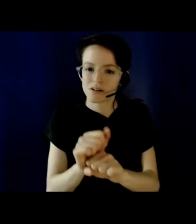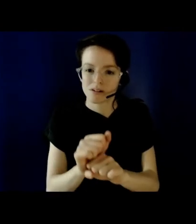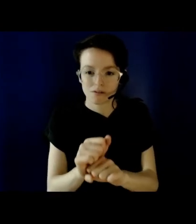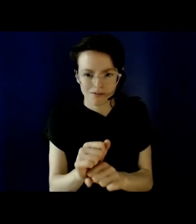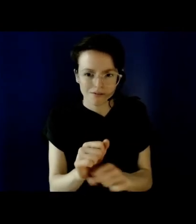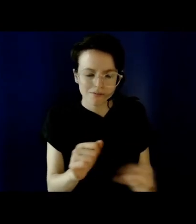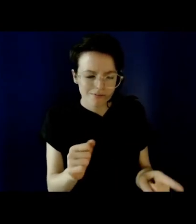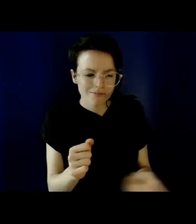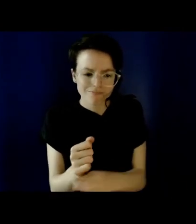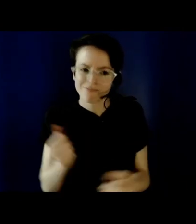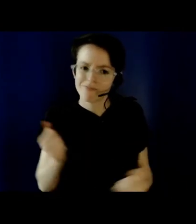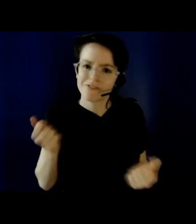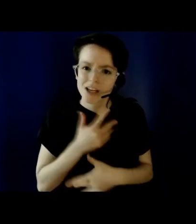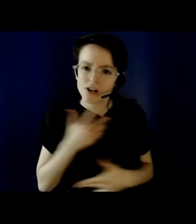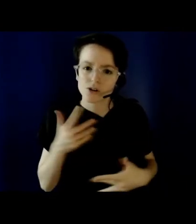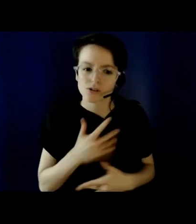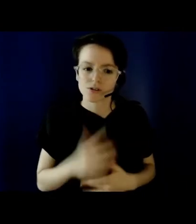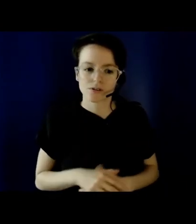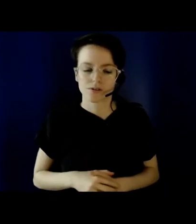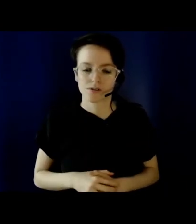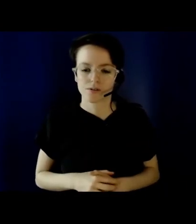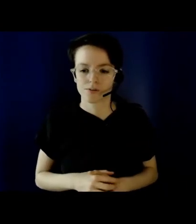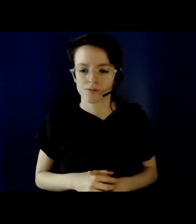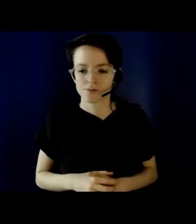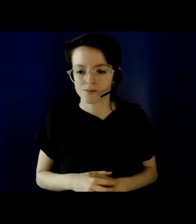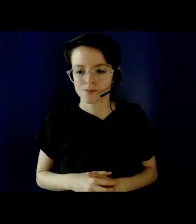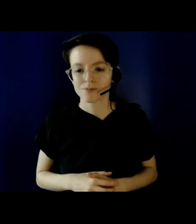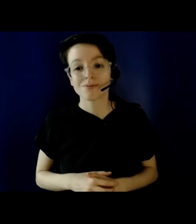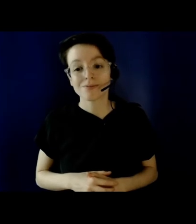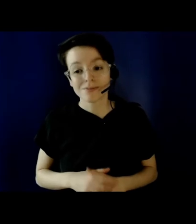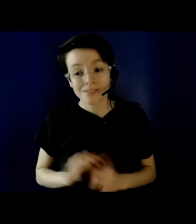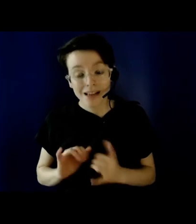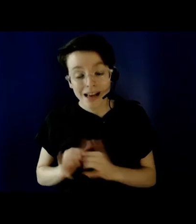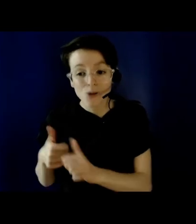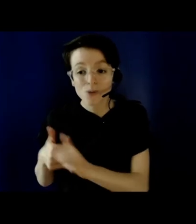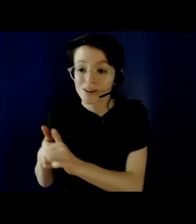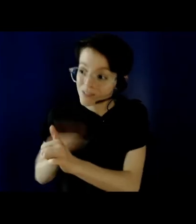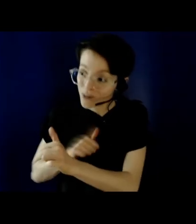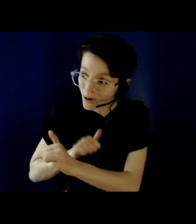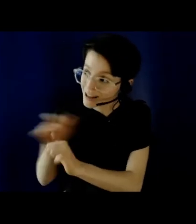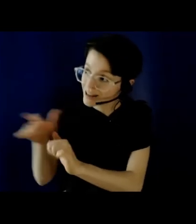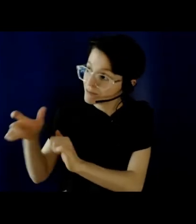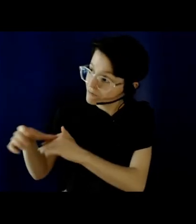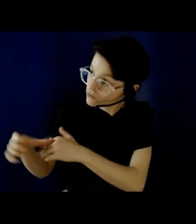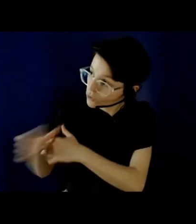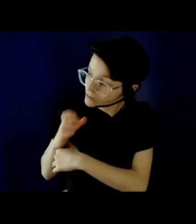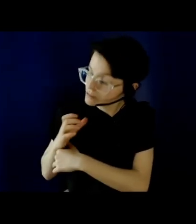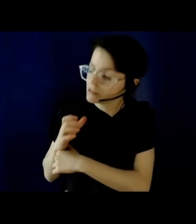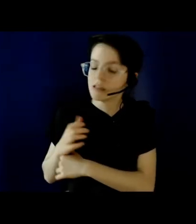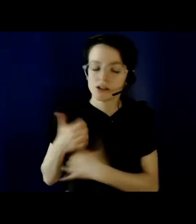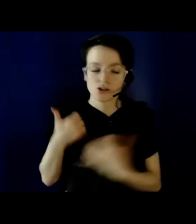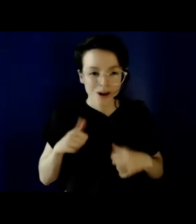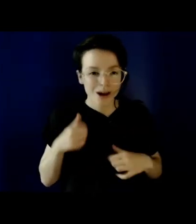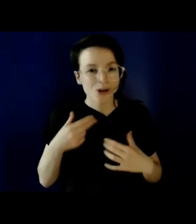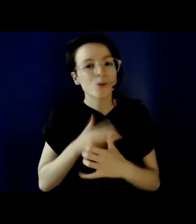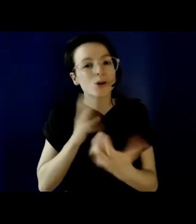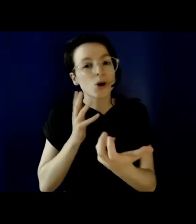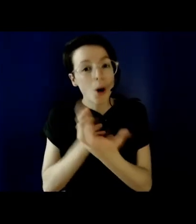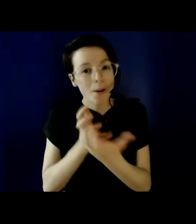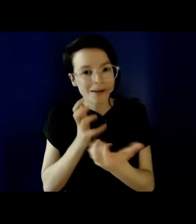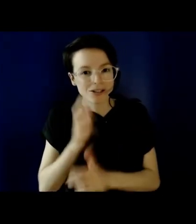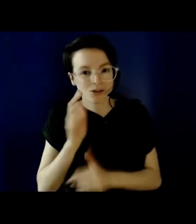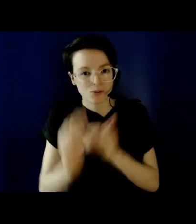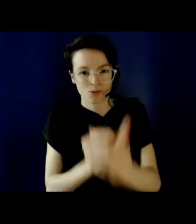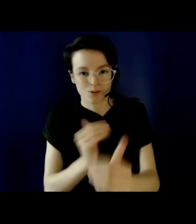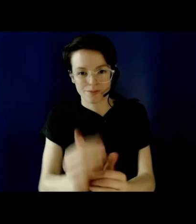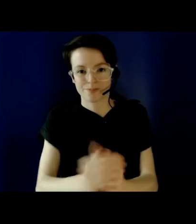In order to avoid such a mandate, we try to go through the accommodations process, which I think it's been discussed before in other contexts, is